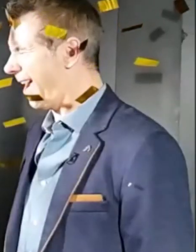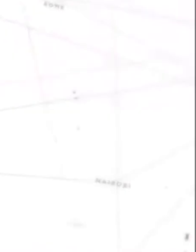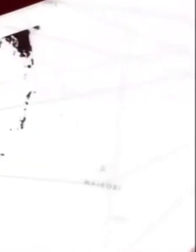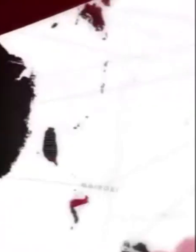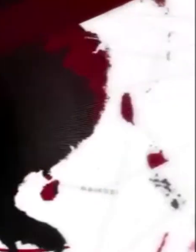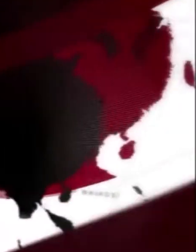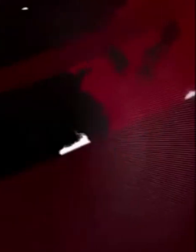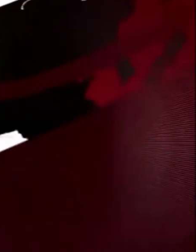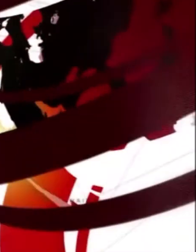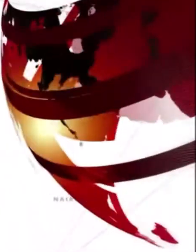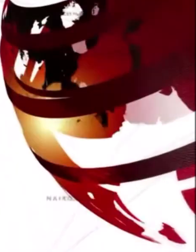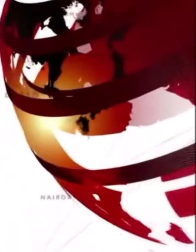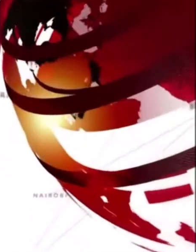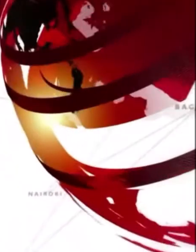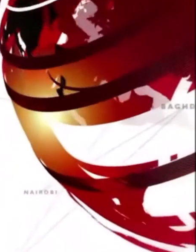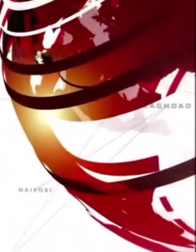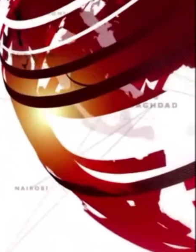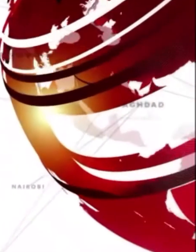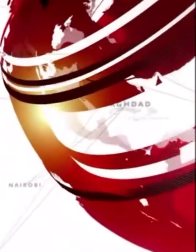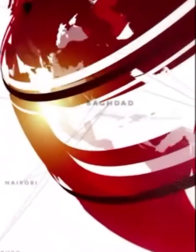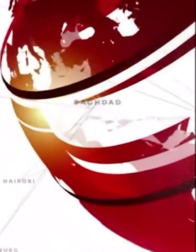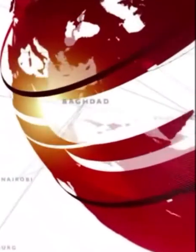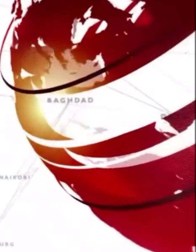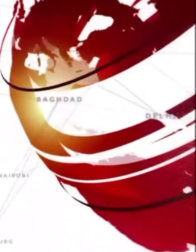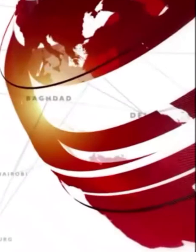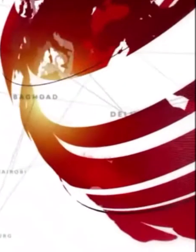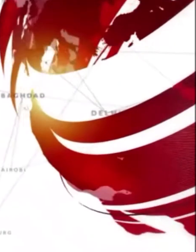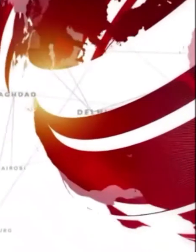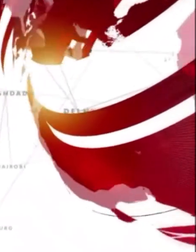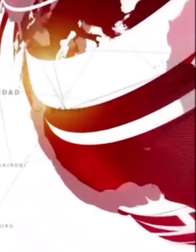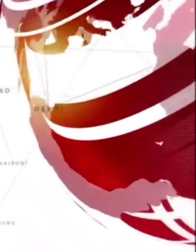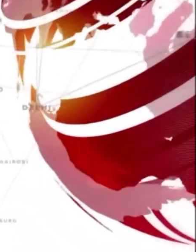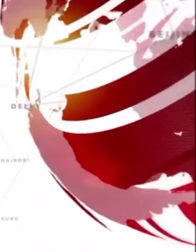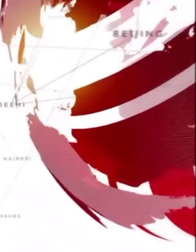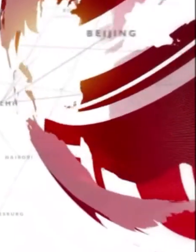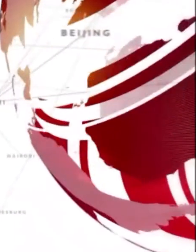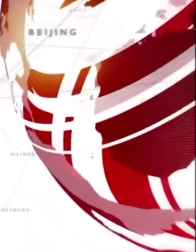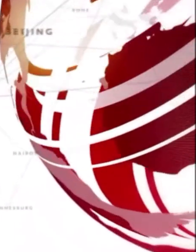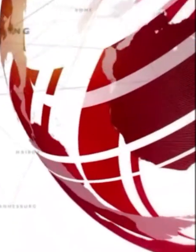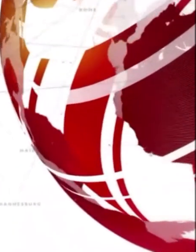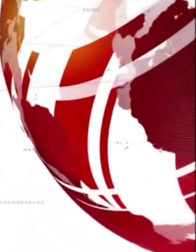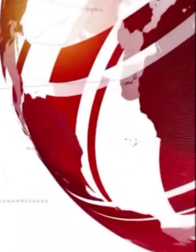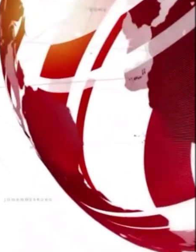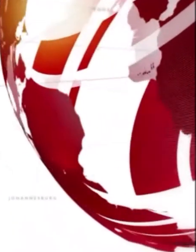Oh, I feel better for that. Click tomorrow at 12.30 on the BBC News Channel.